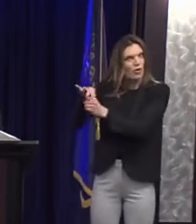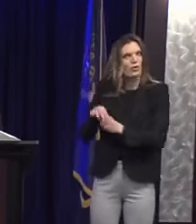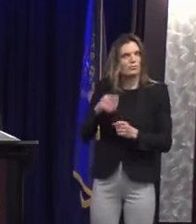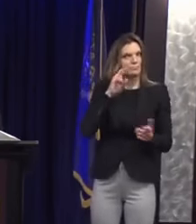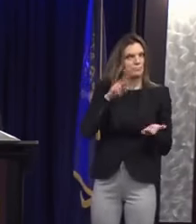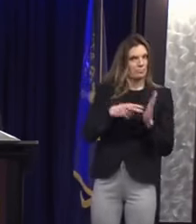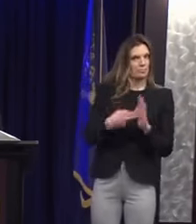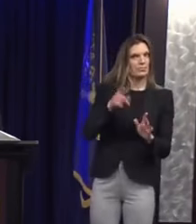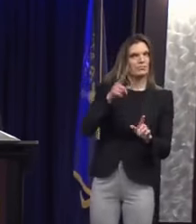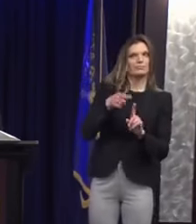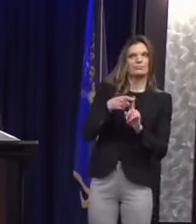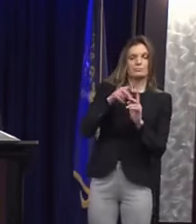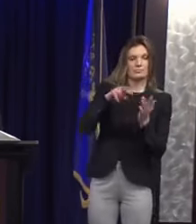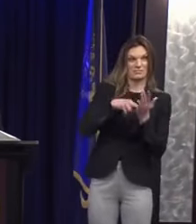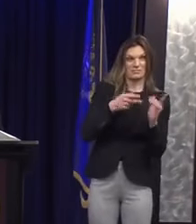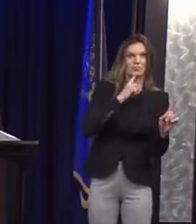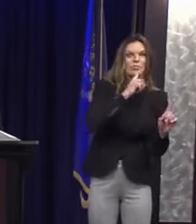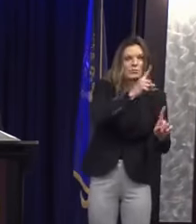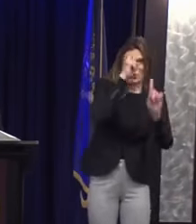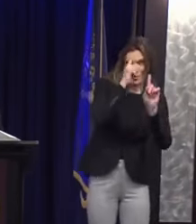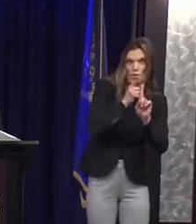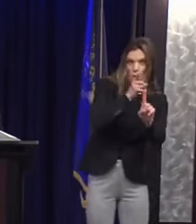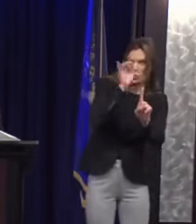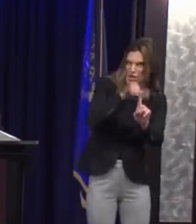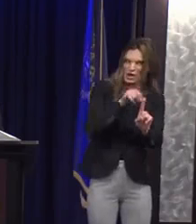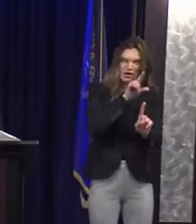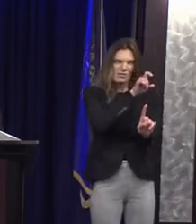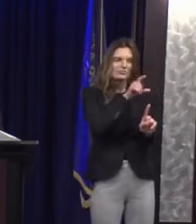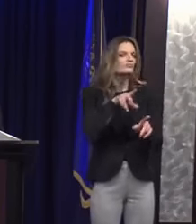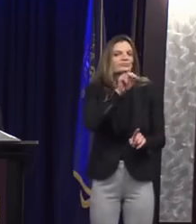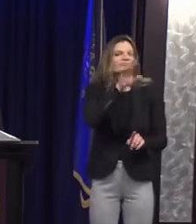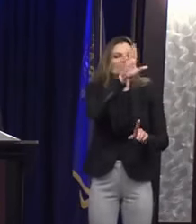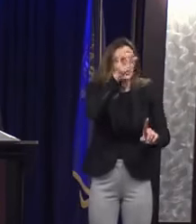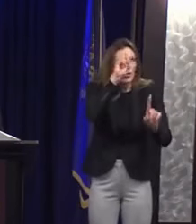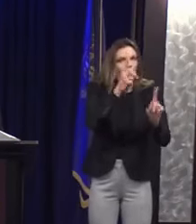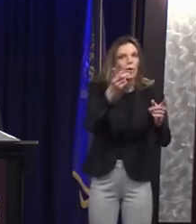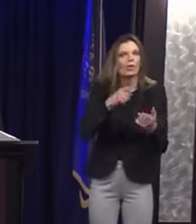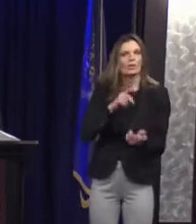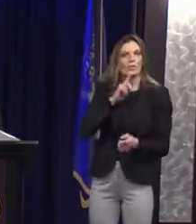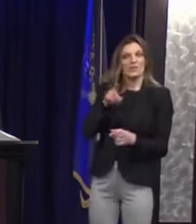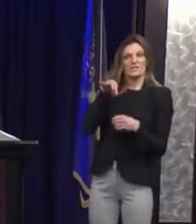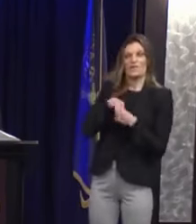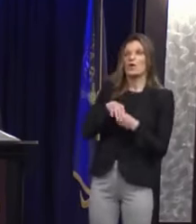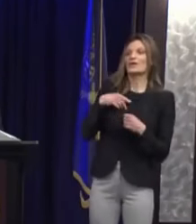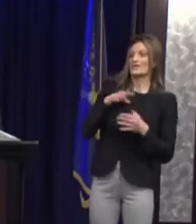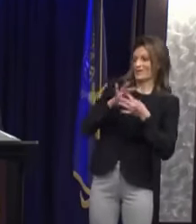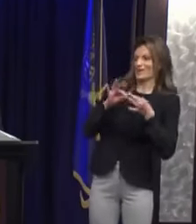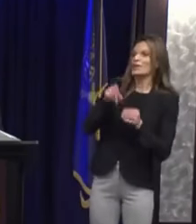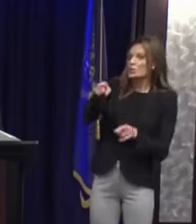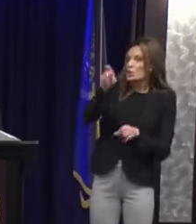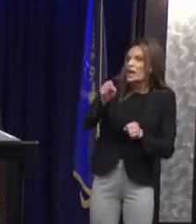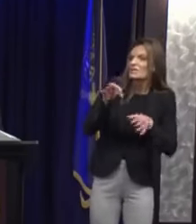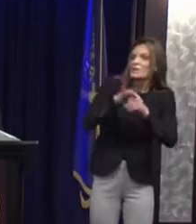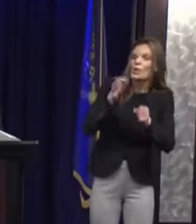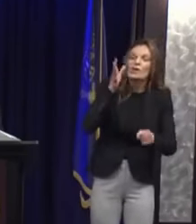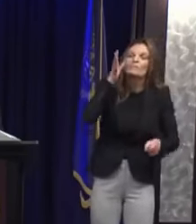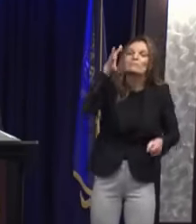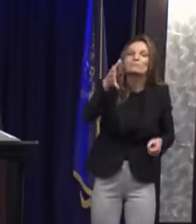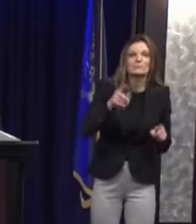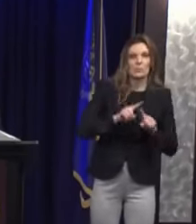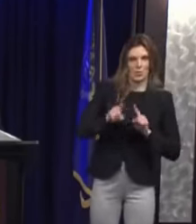and thereby repeal the law, a method that excludes the option for veto by Governor Whitmer